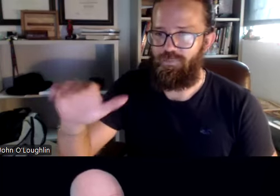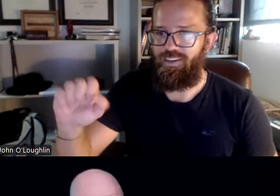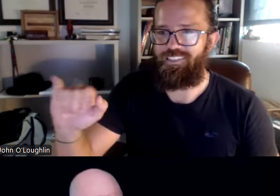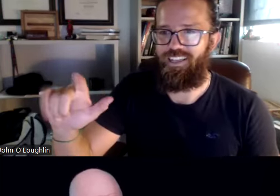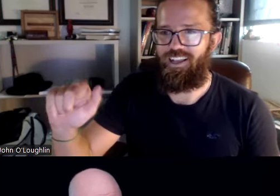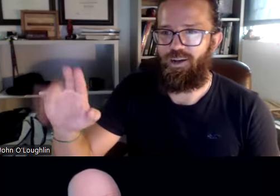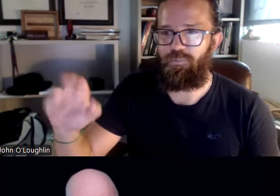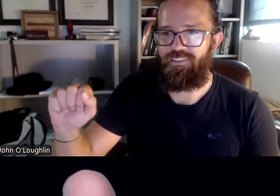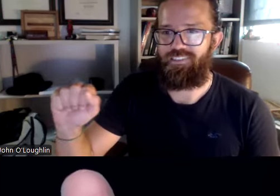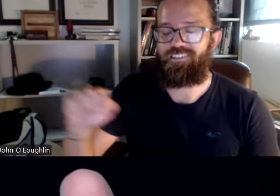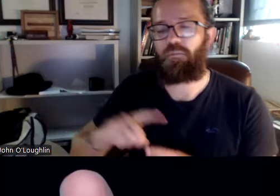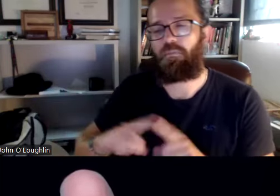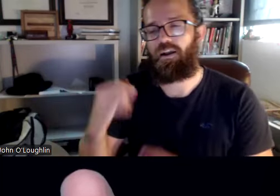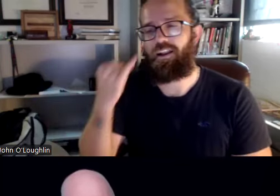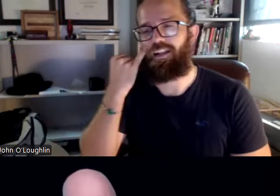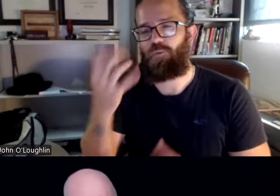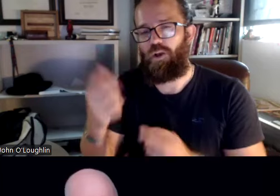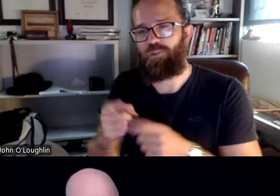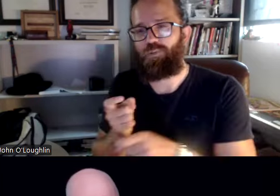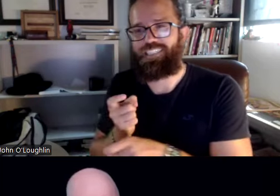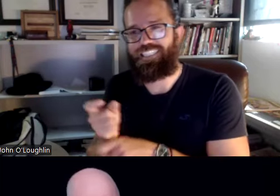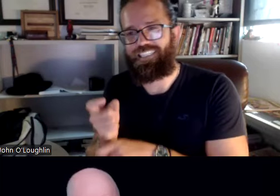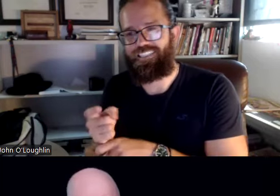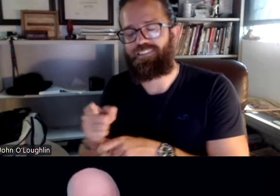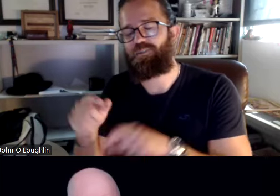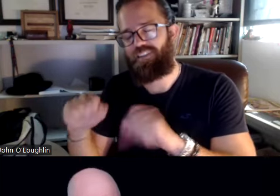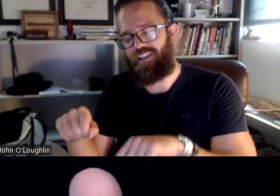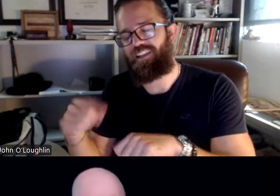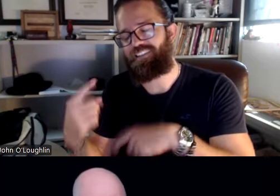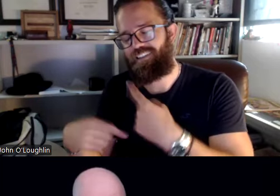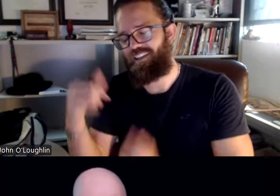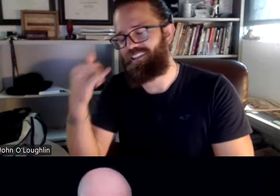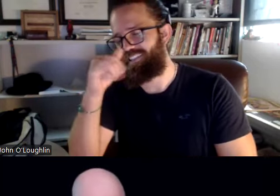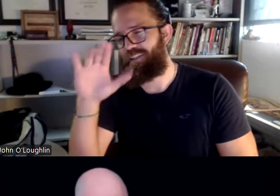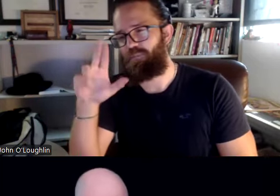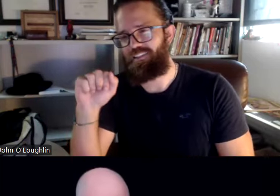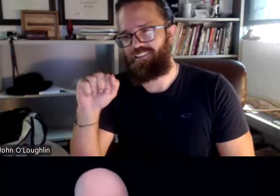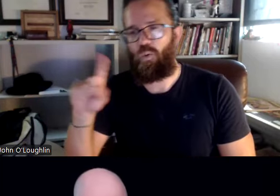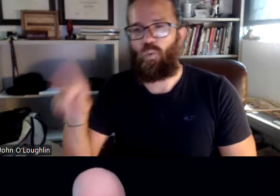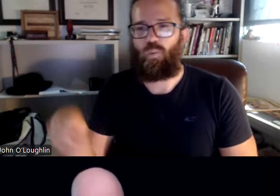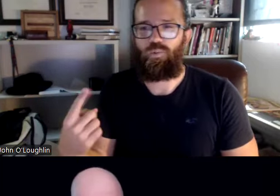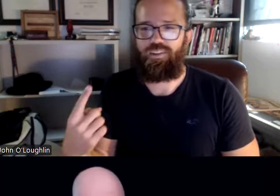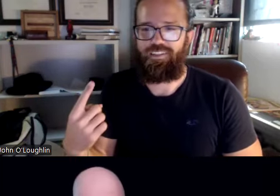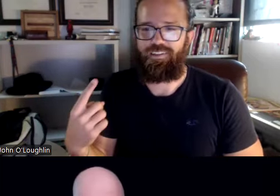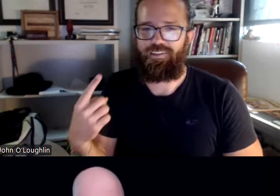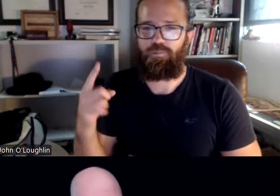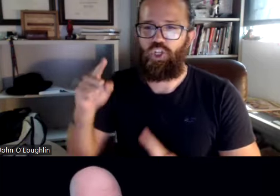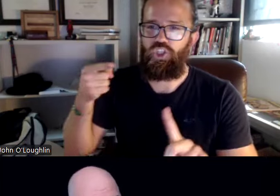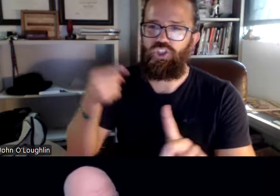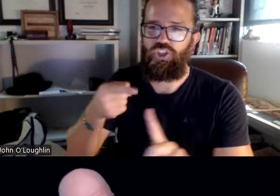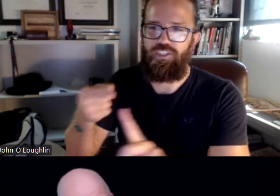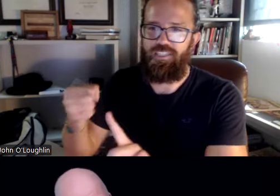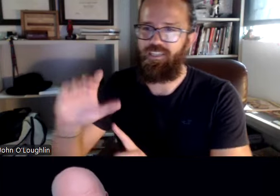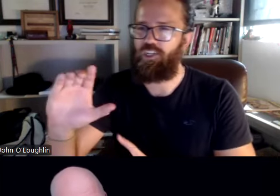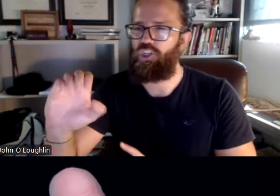we actually have to finger spell it using english letters but if you want to you know make fun of some or tease with someone you can just say something like the